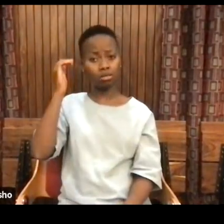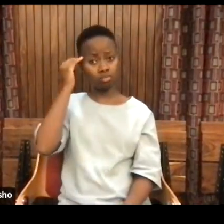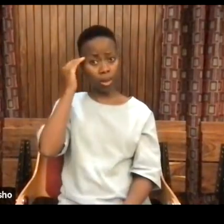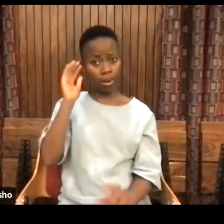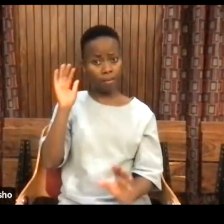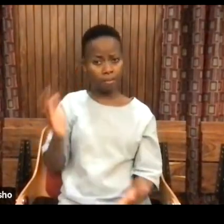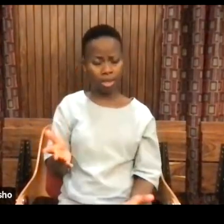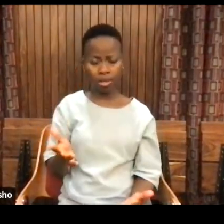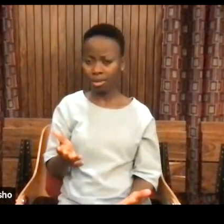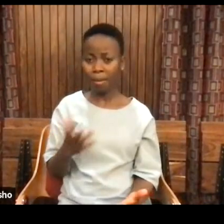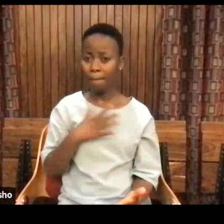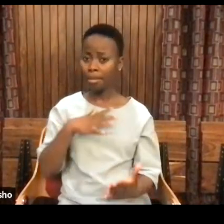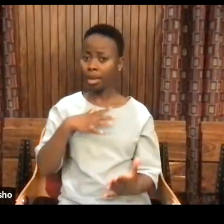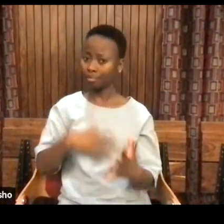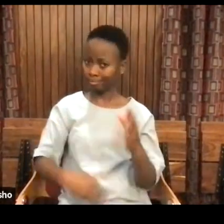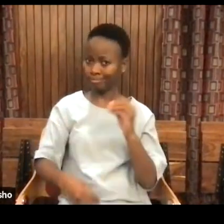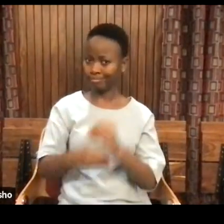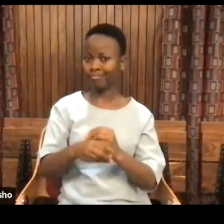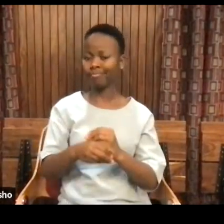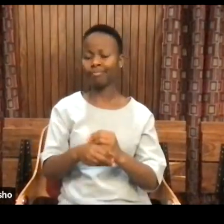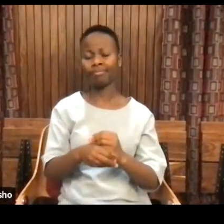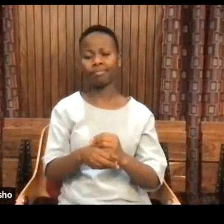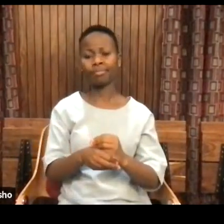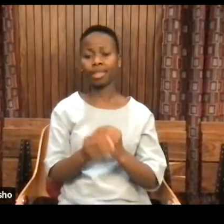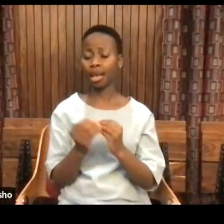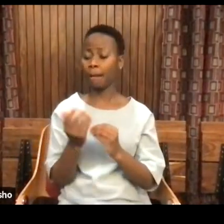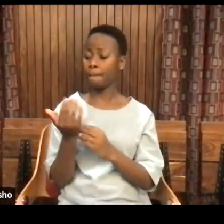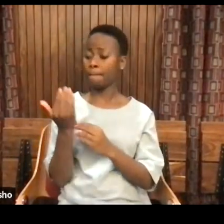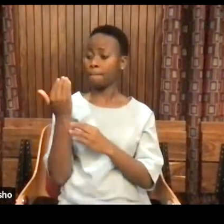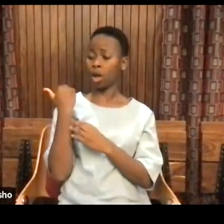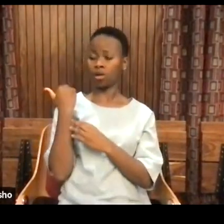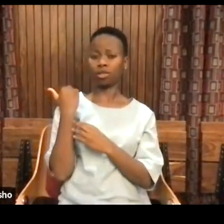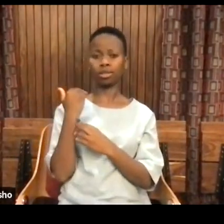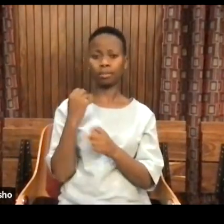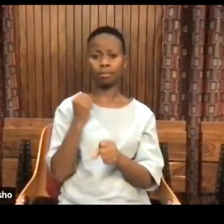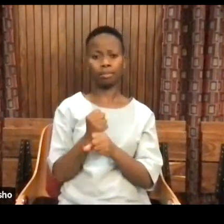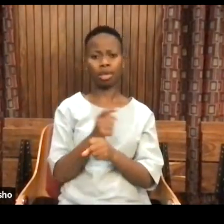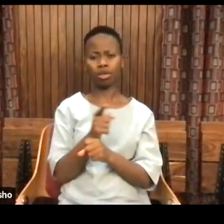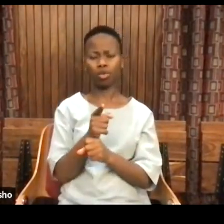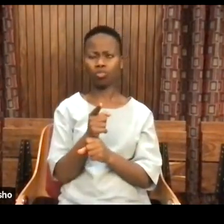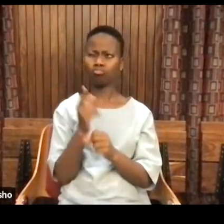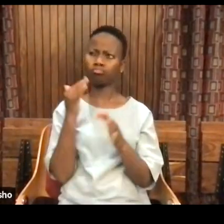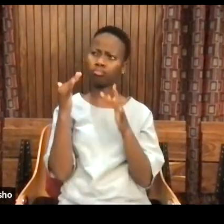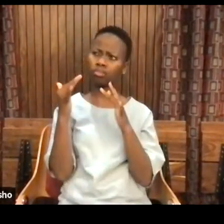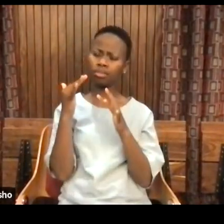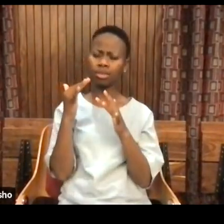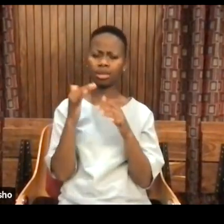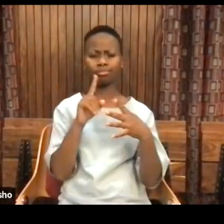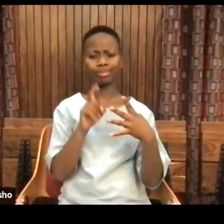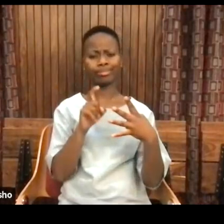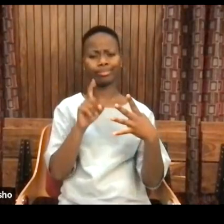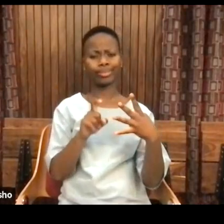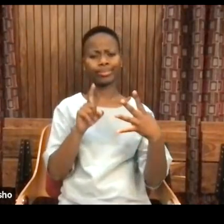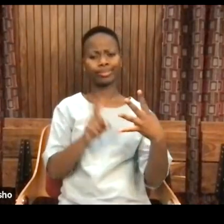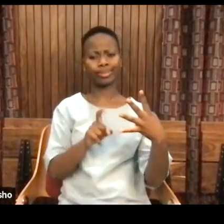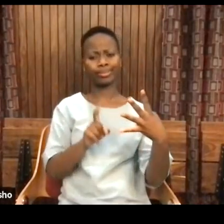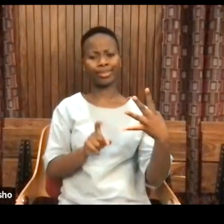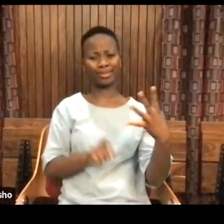which is that the complexity of the past should make us ask fairly different kinds of questions.